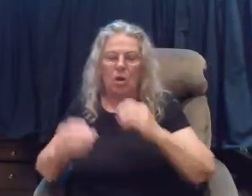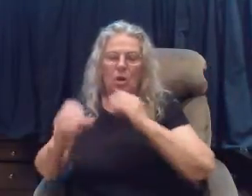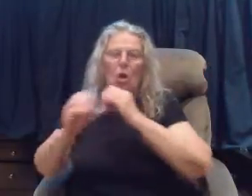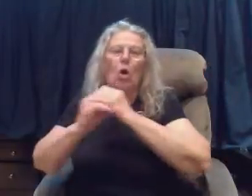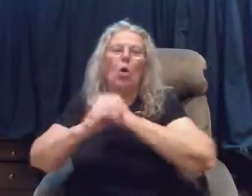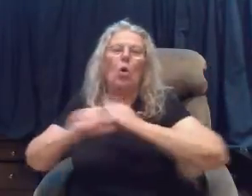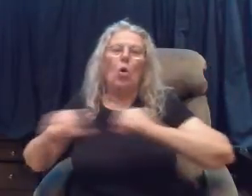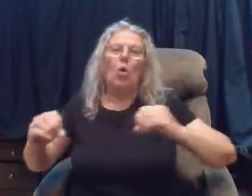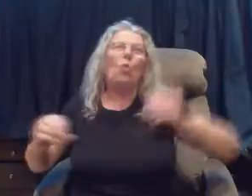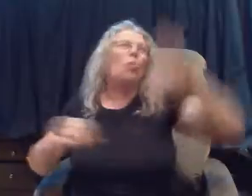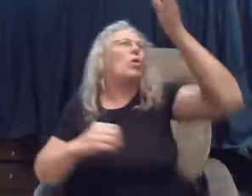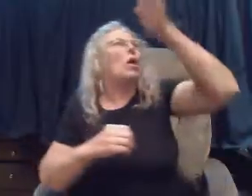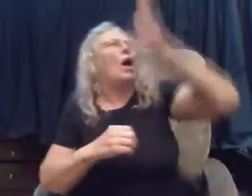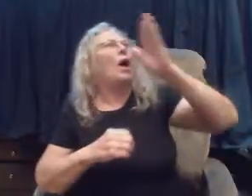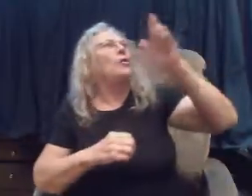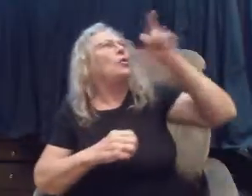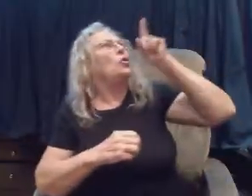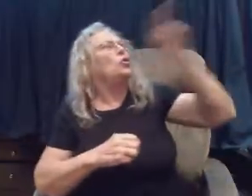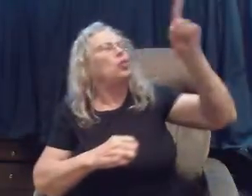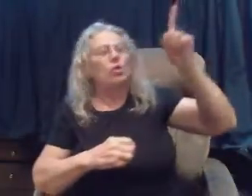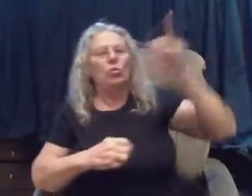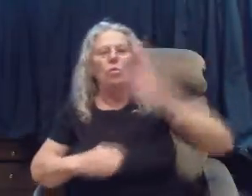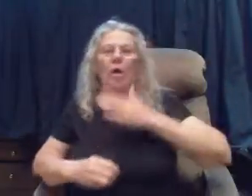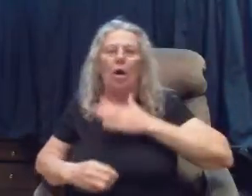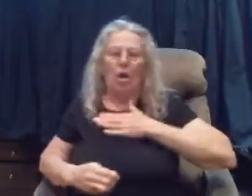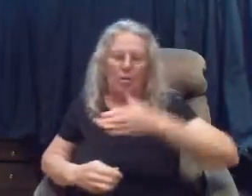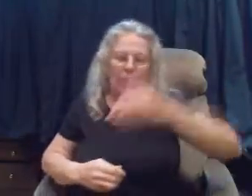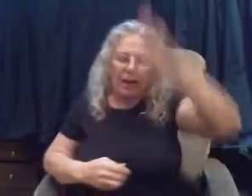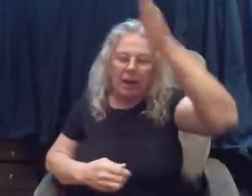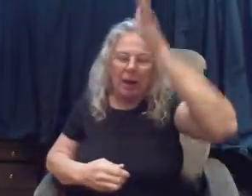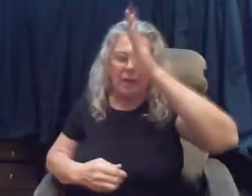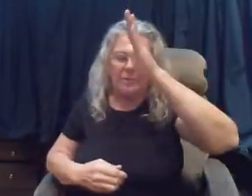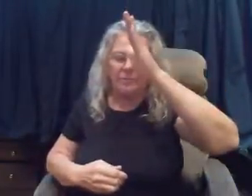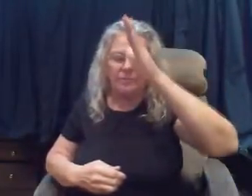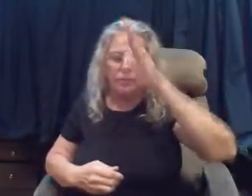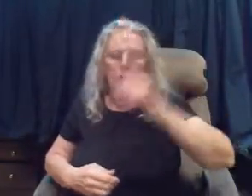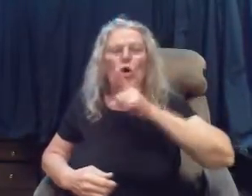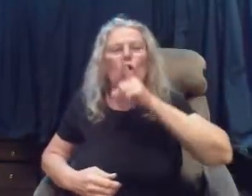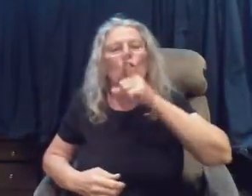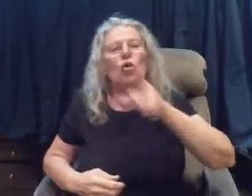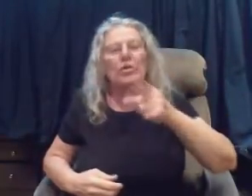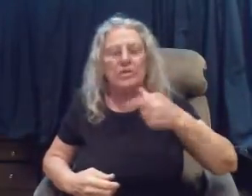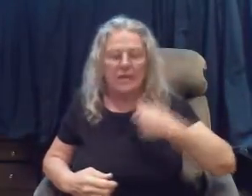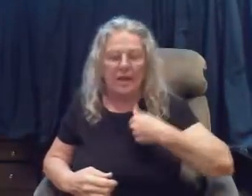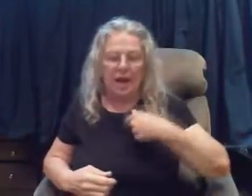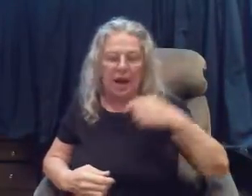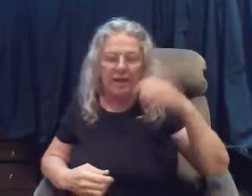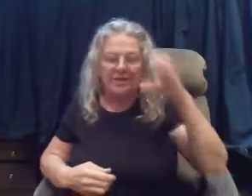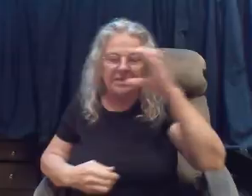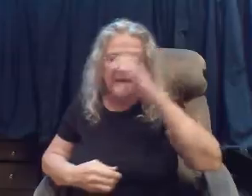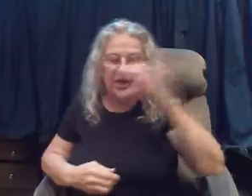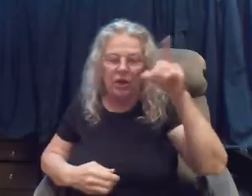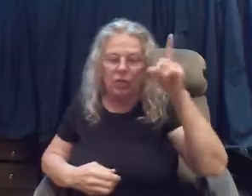oh god you are my god earnestly i seek you